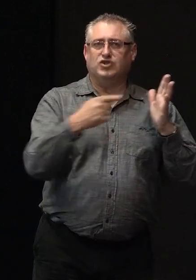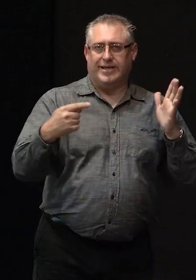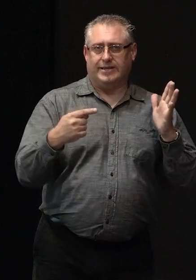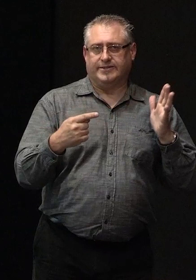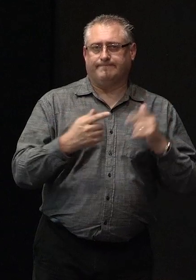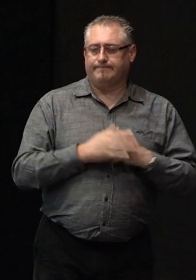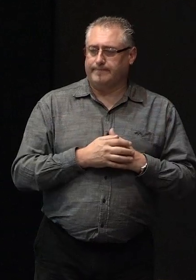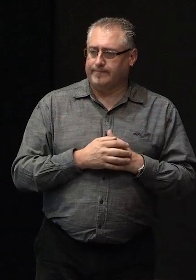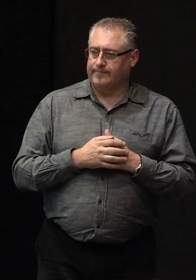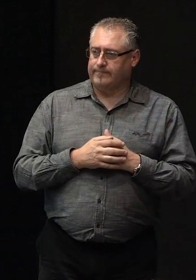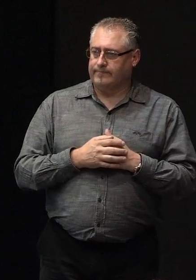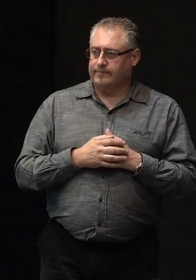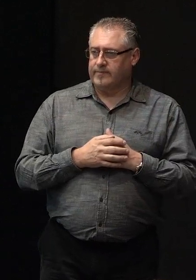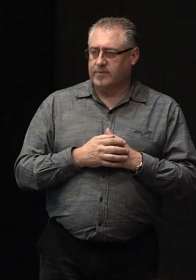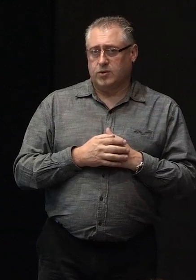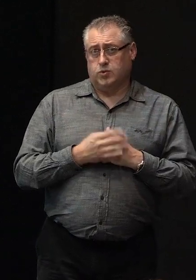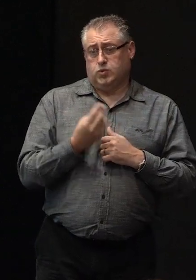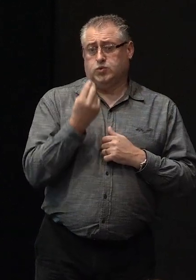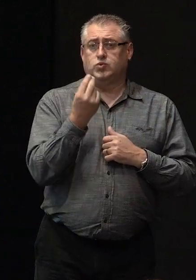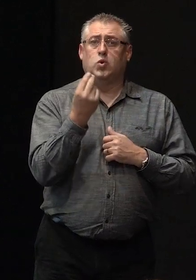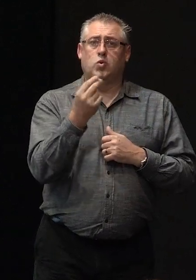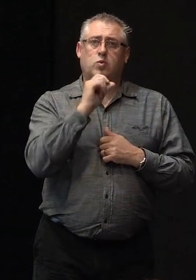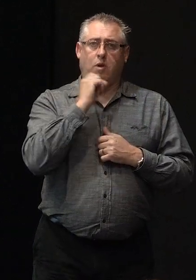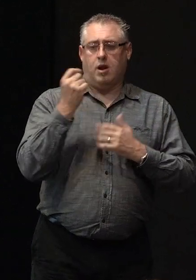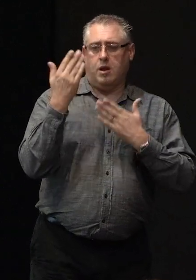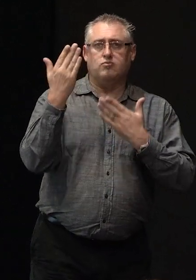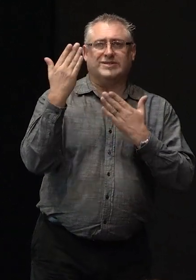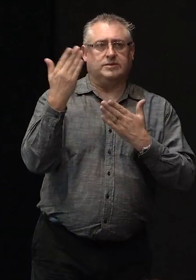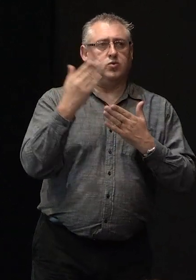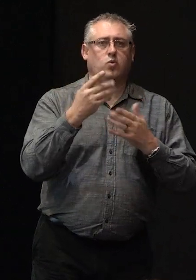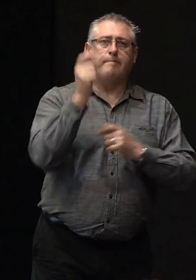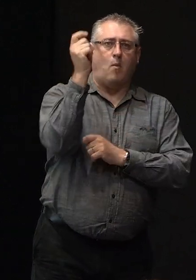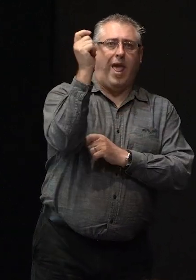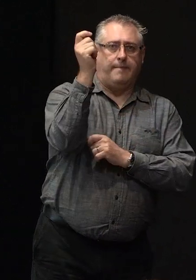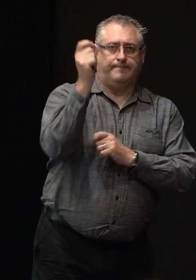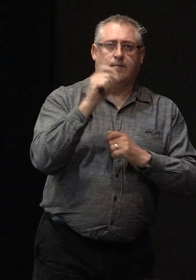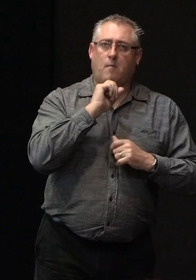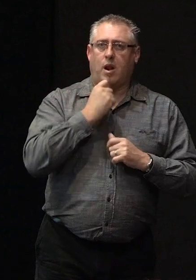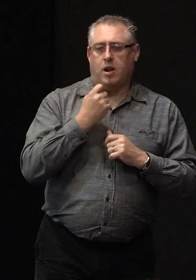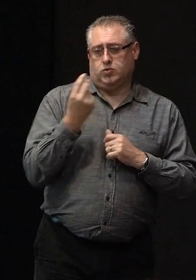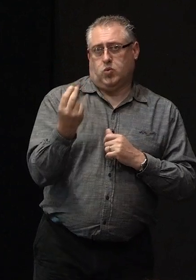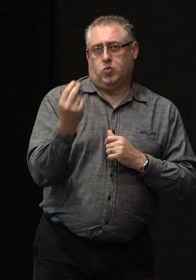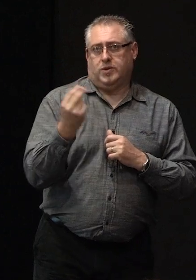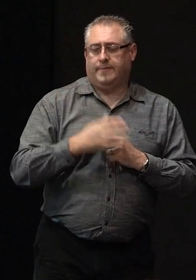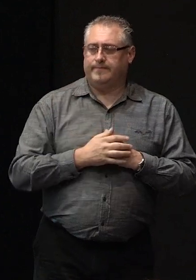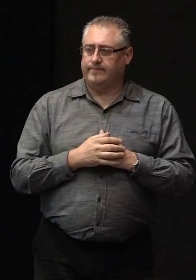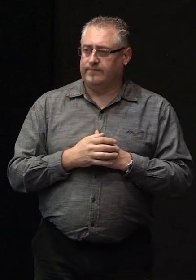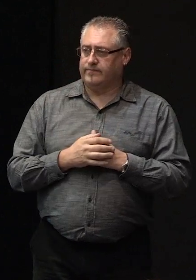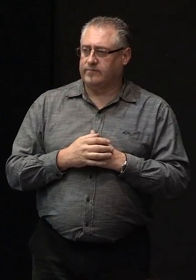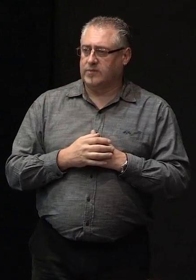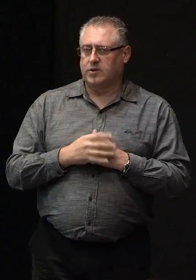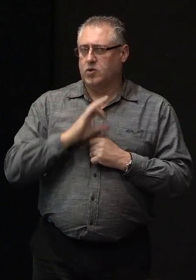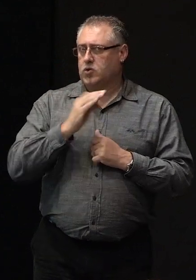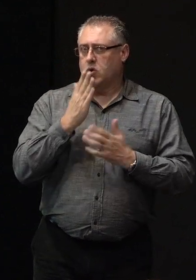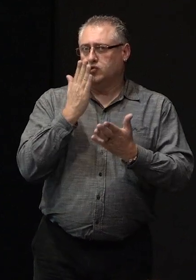well. shortly we're going to be doing presentations to builders and I'm not sure whether